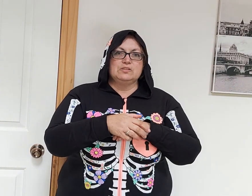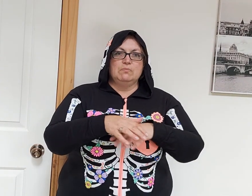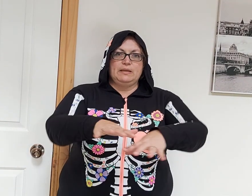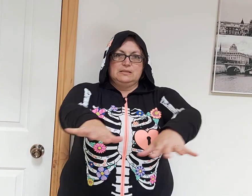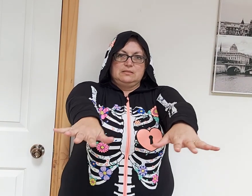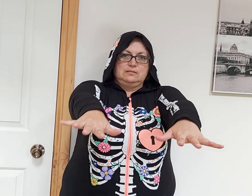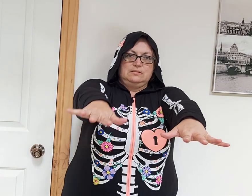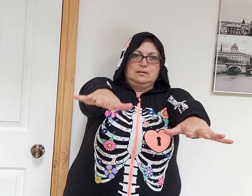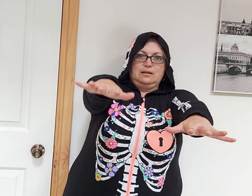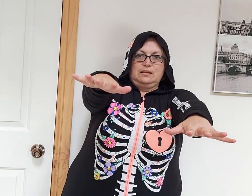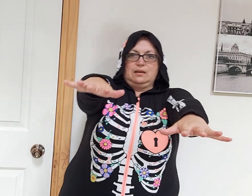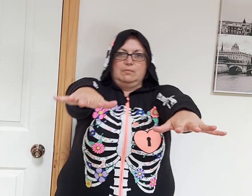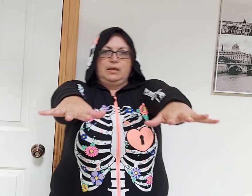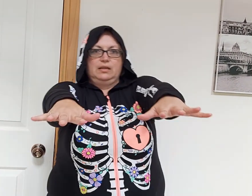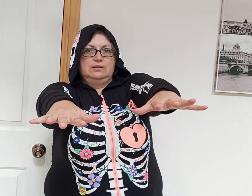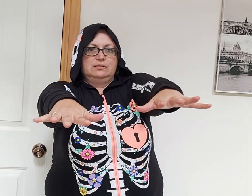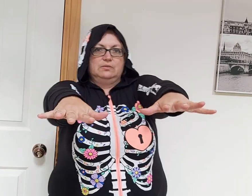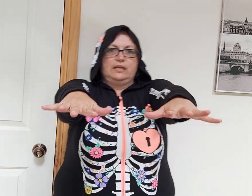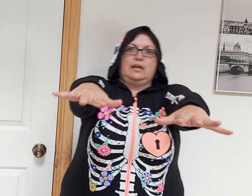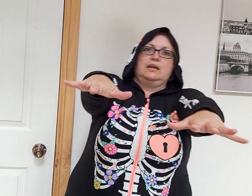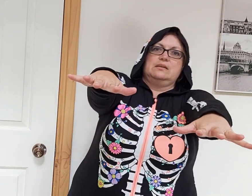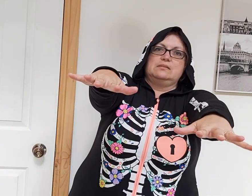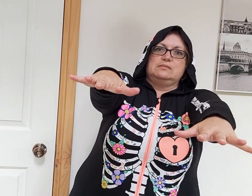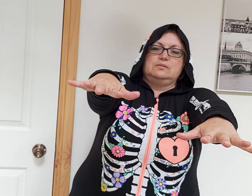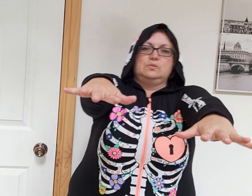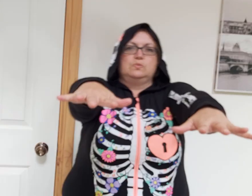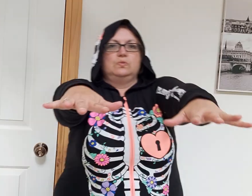Zombies. Are coming to get you.